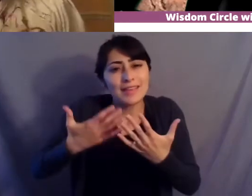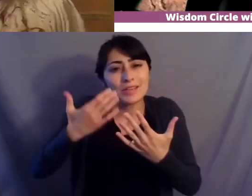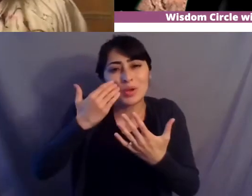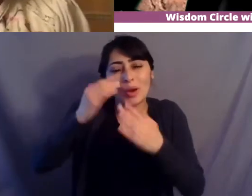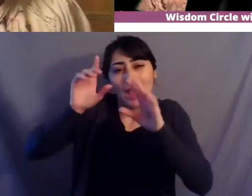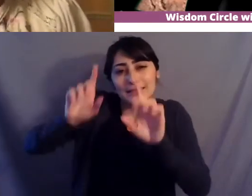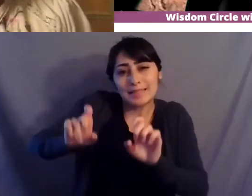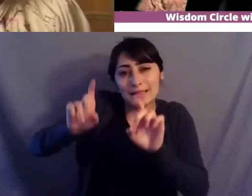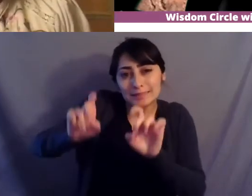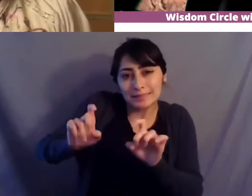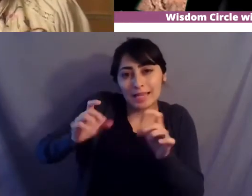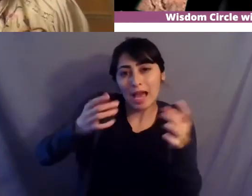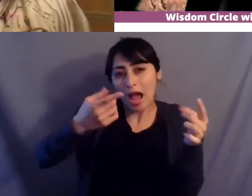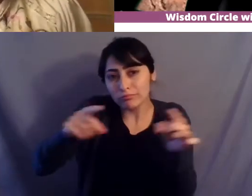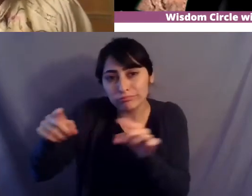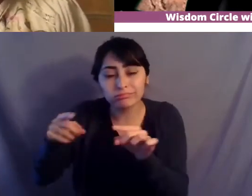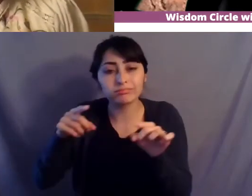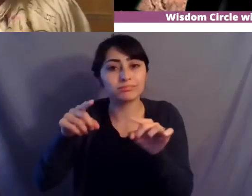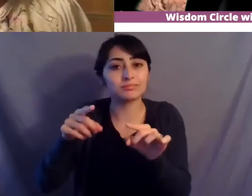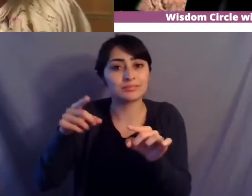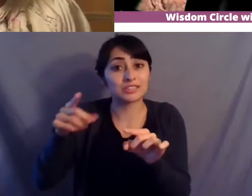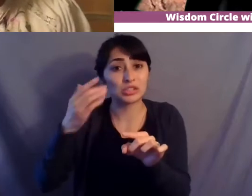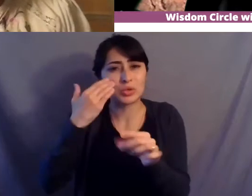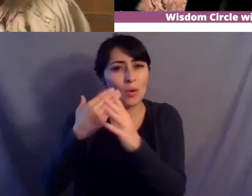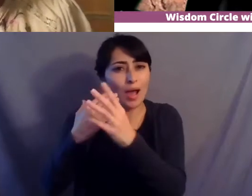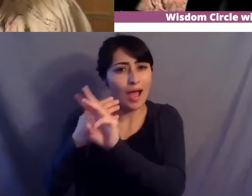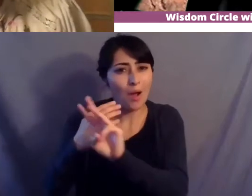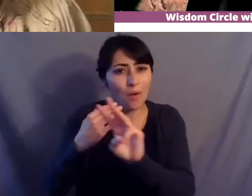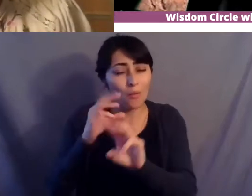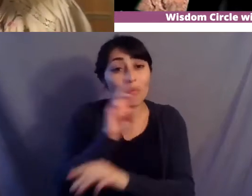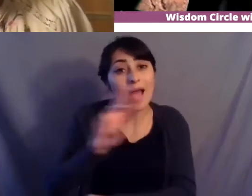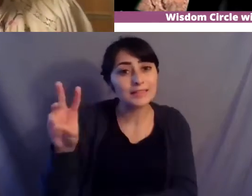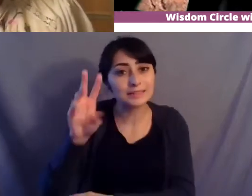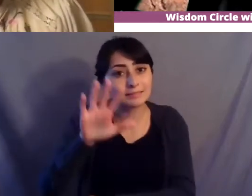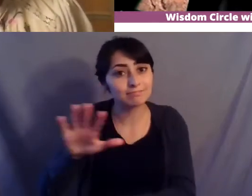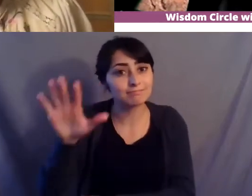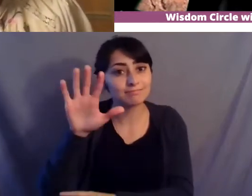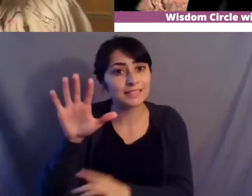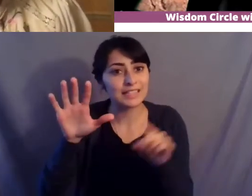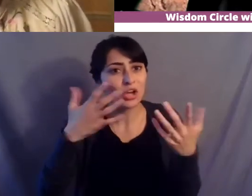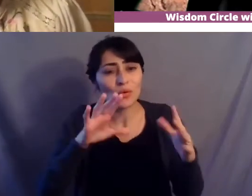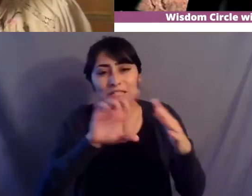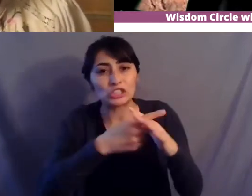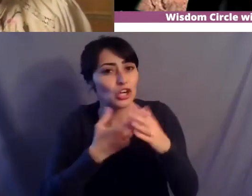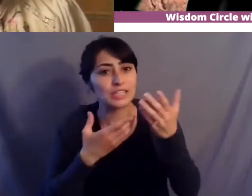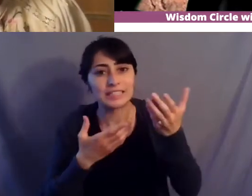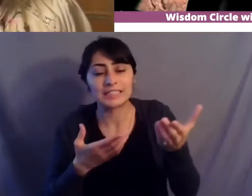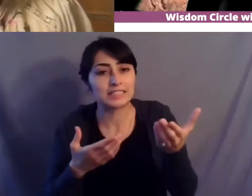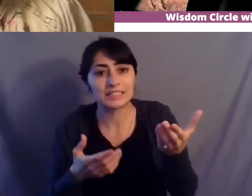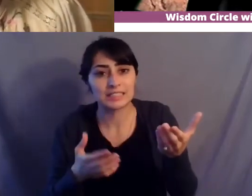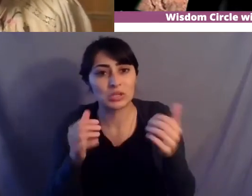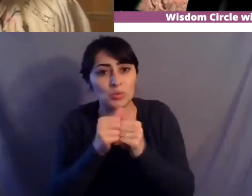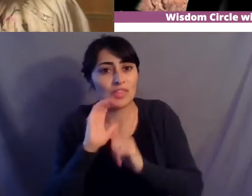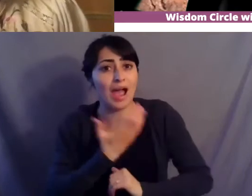ended up happening further out west you can see it start um with with with